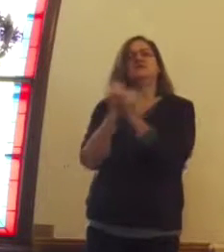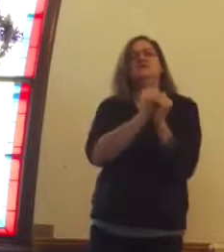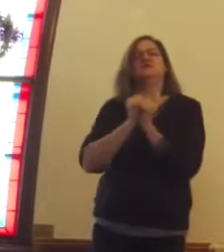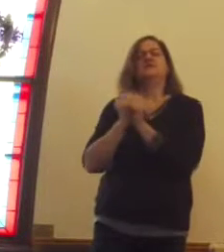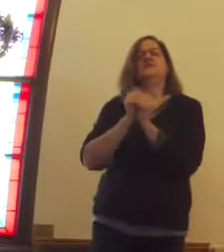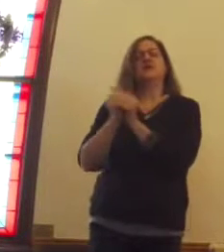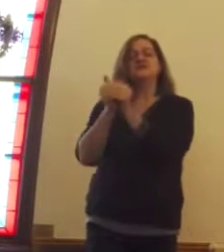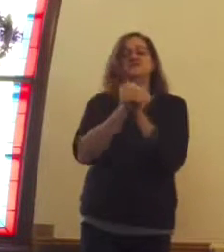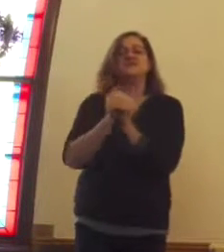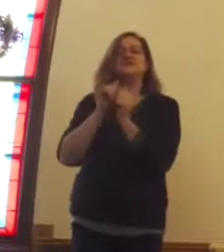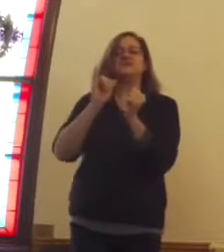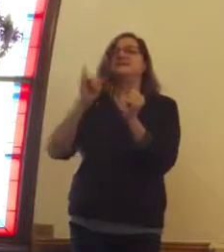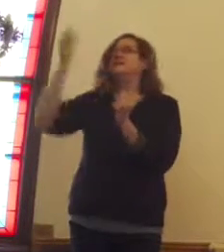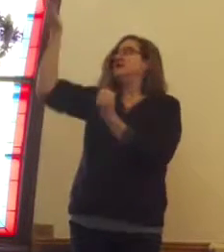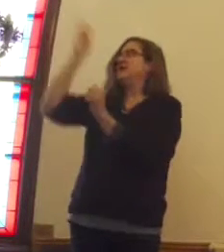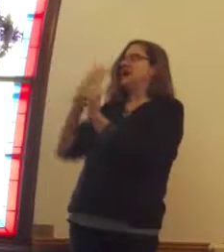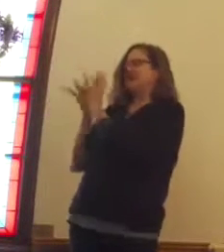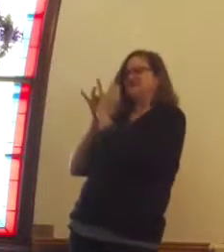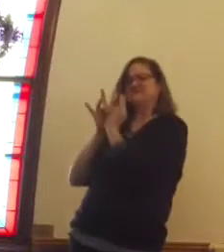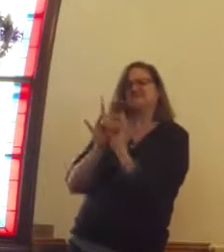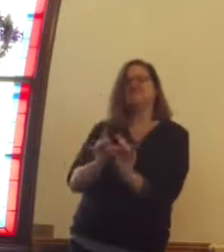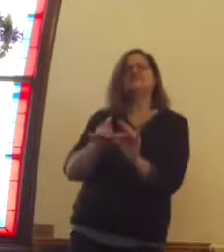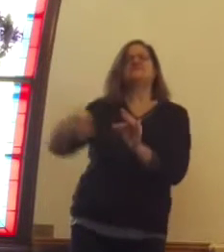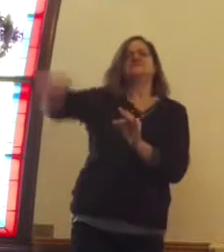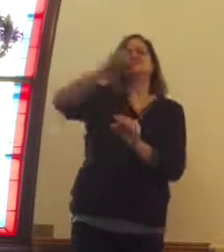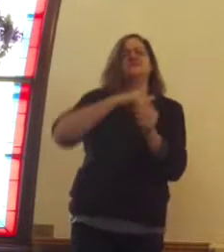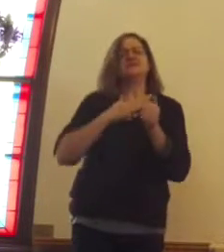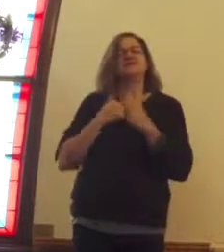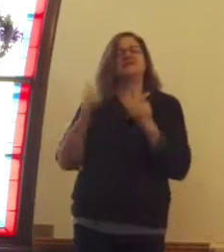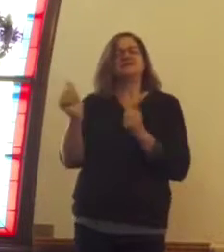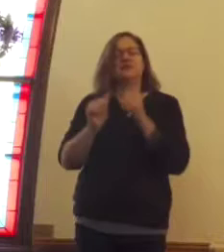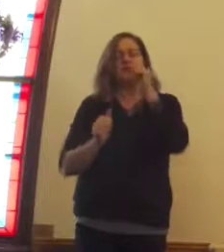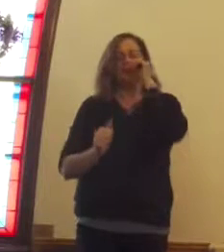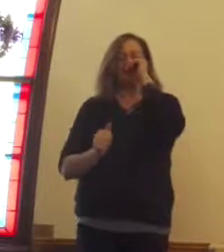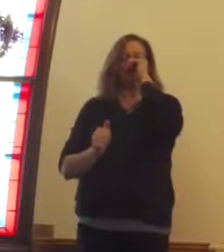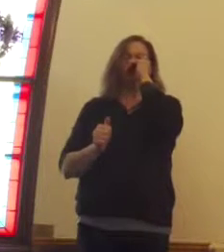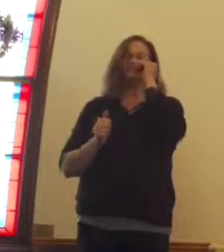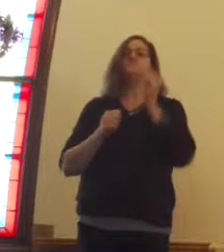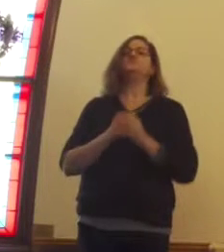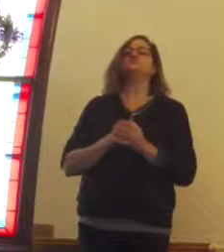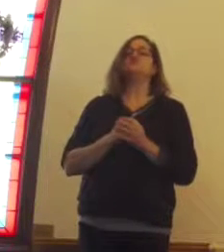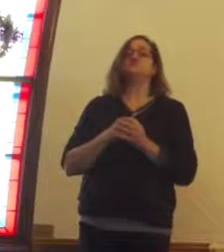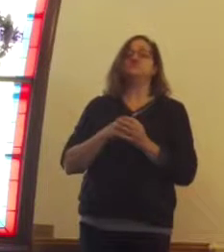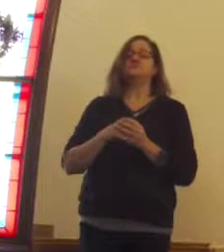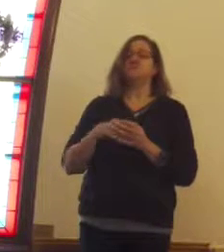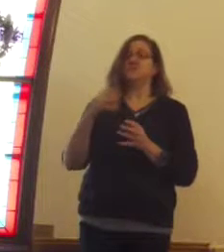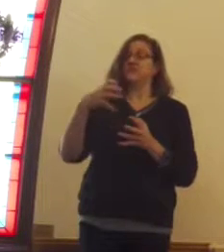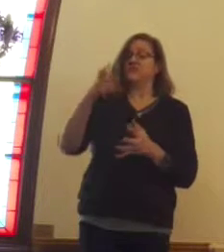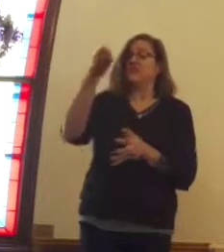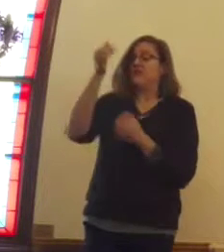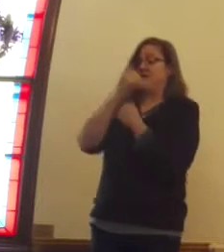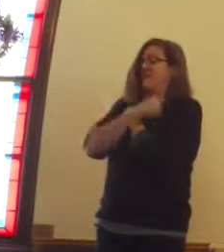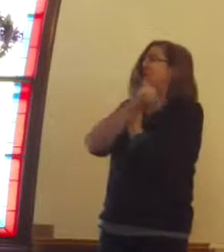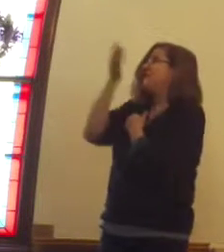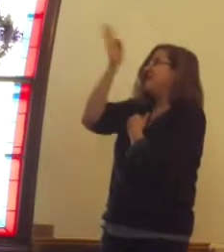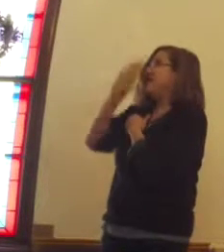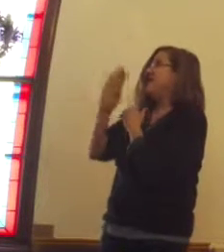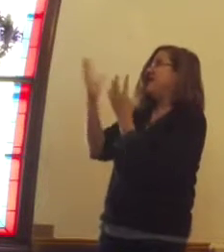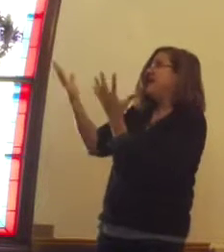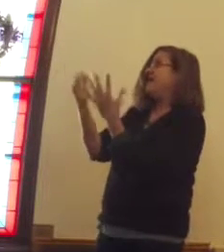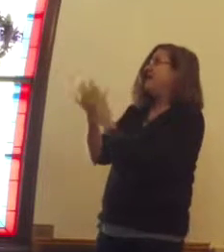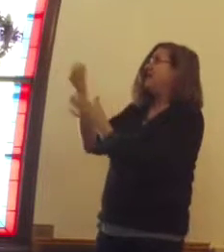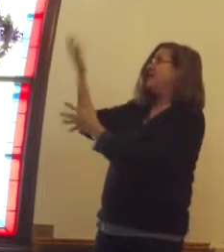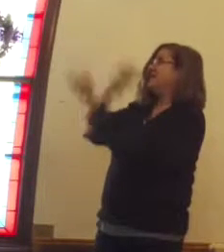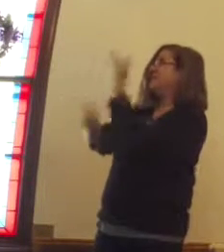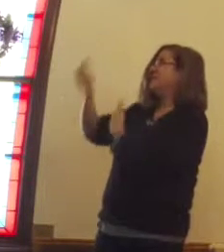And I want to repeat that, that the only one response is that to love God with all of our heart and our soul and our